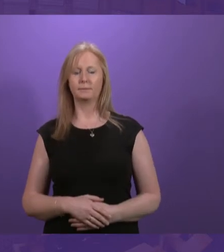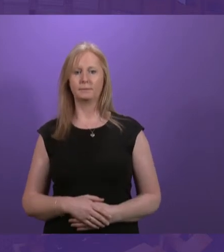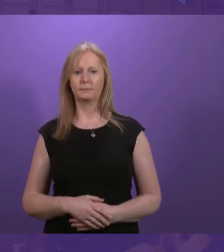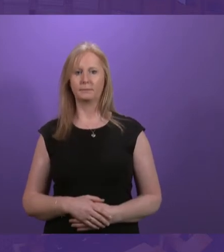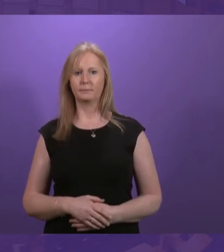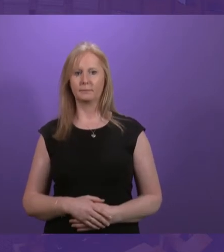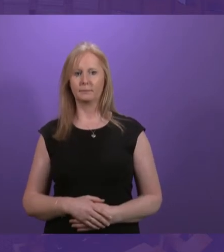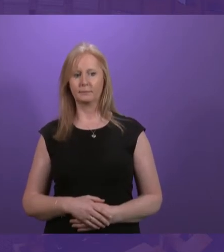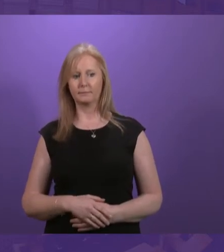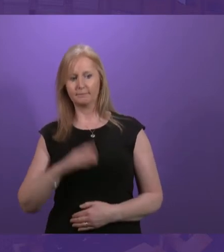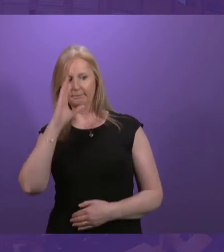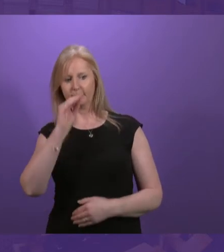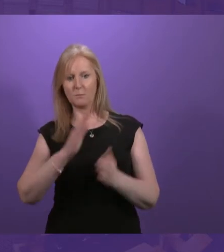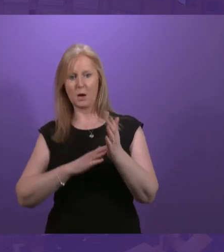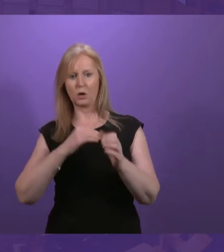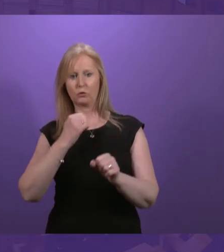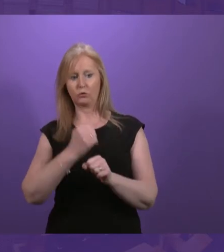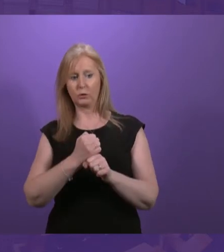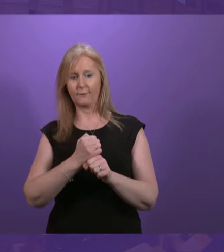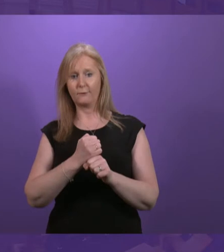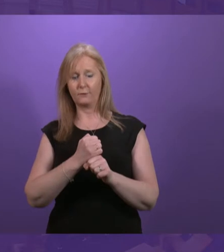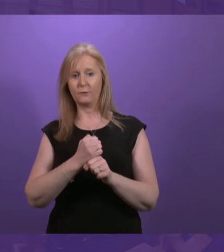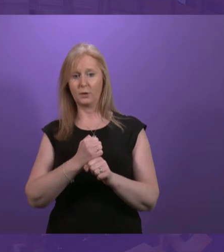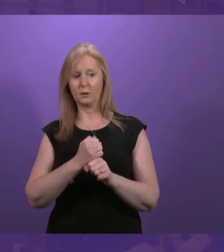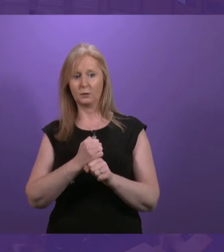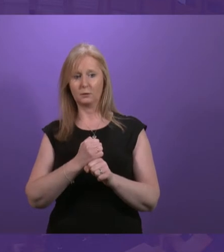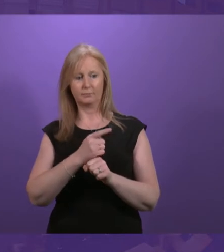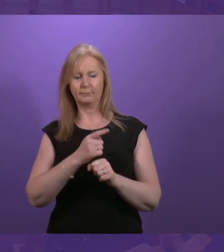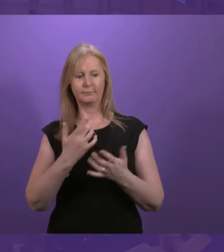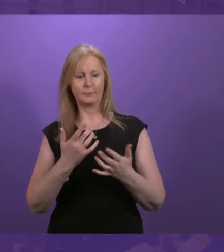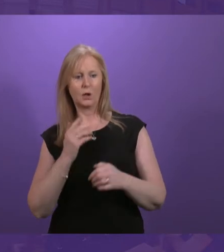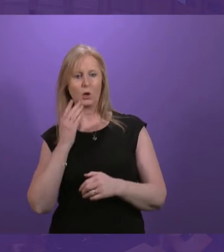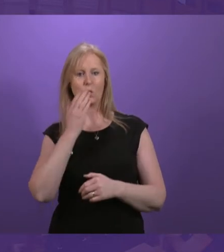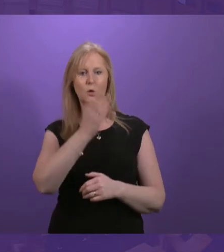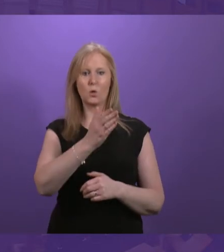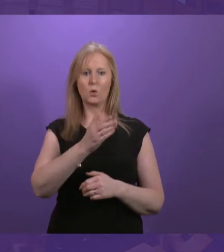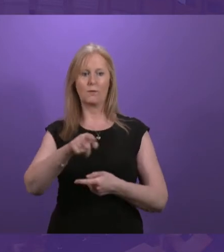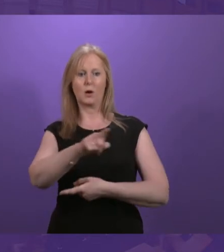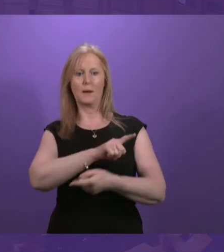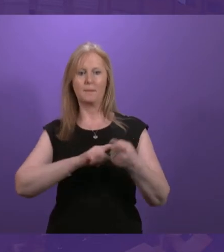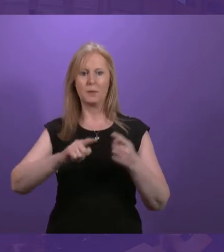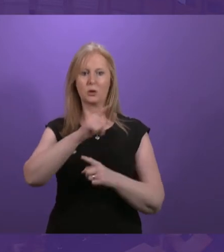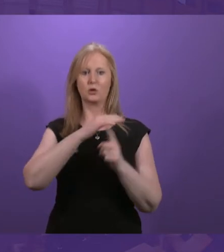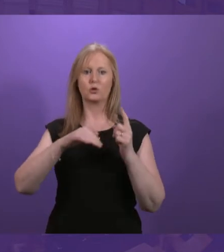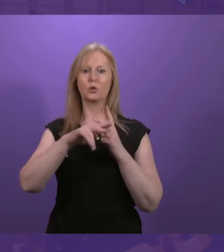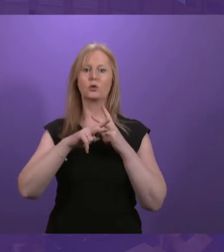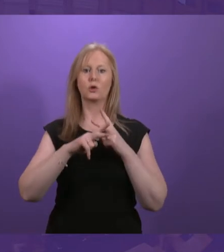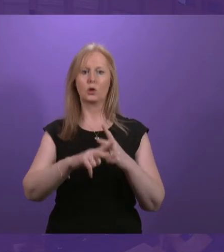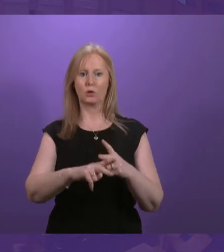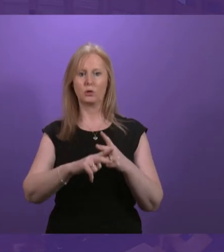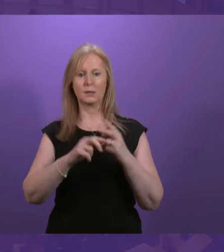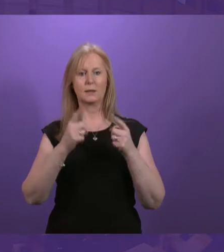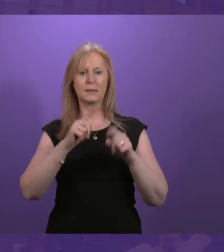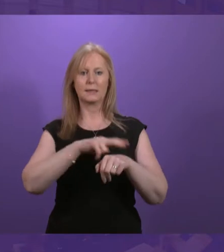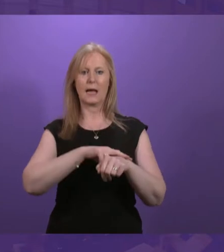say to Mark Griffin as well, who also did not attend the information session with Social Security Directorate staff either.